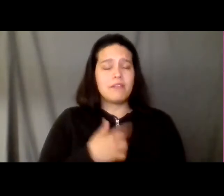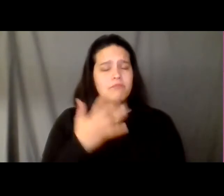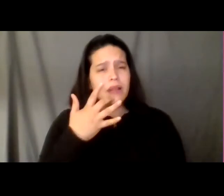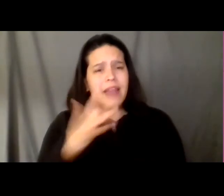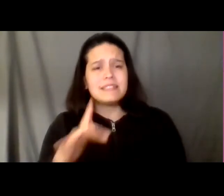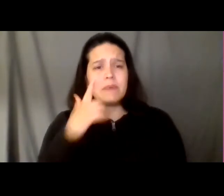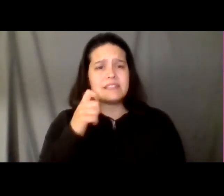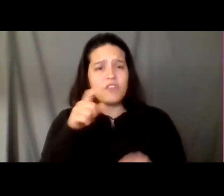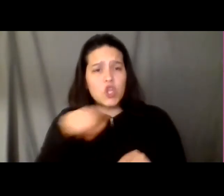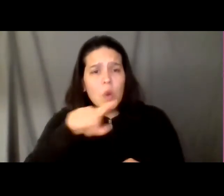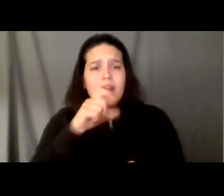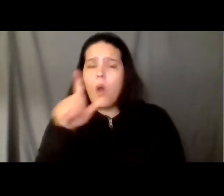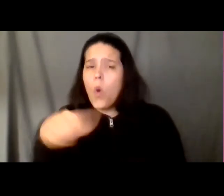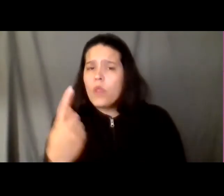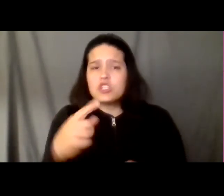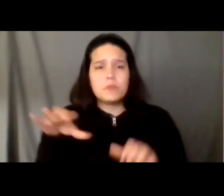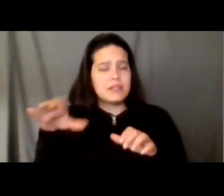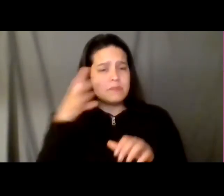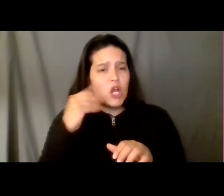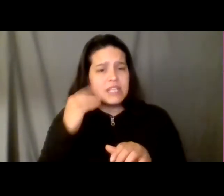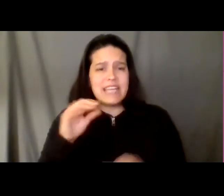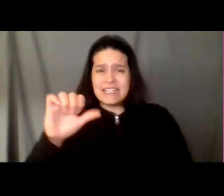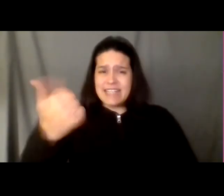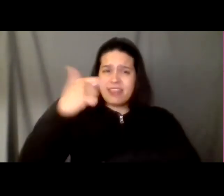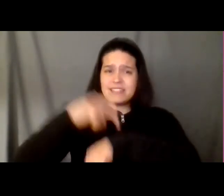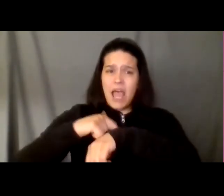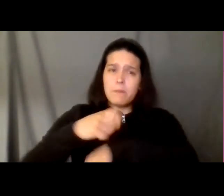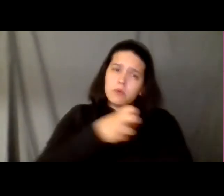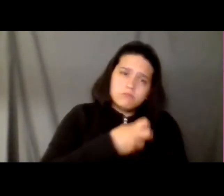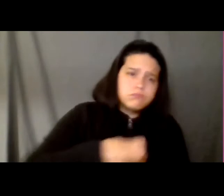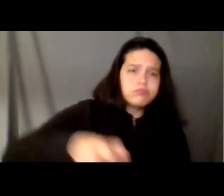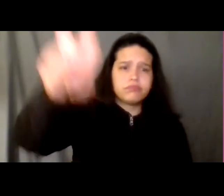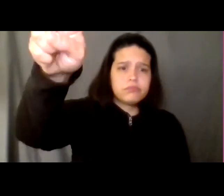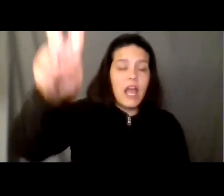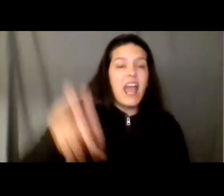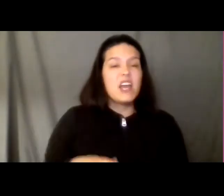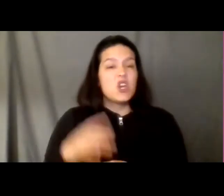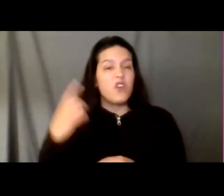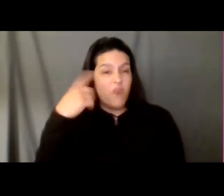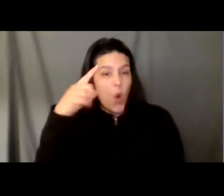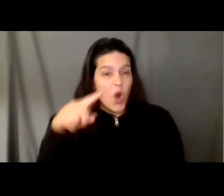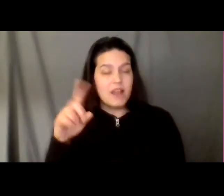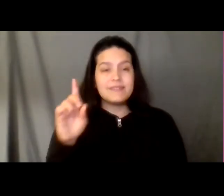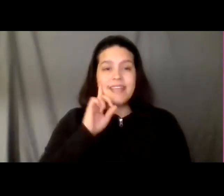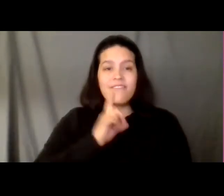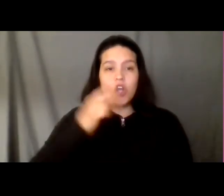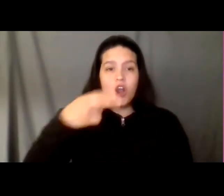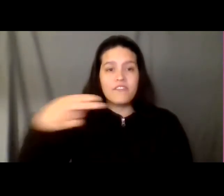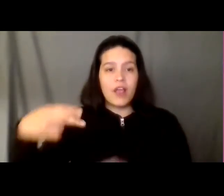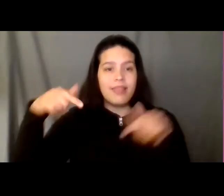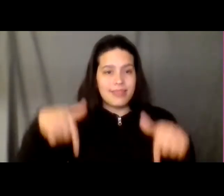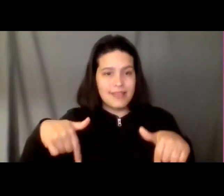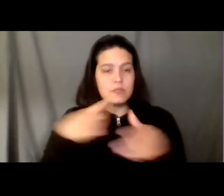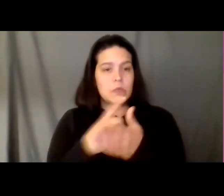our 10th run which is to the deaf and hard of hearing this sunday uh but also going up to black